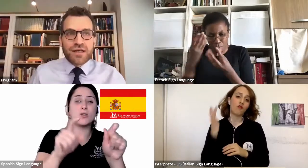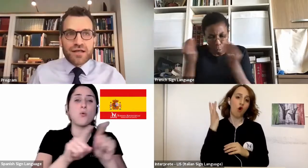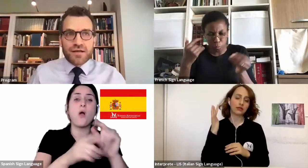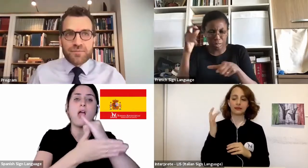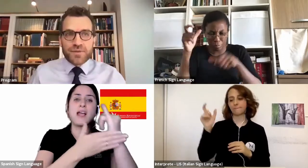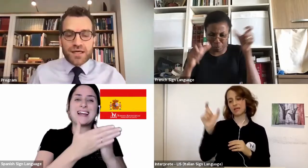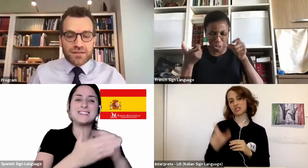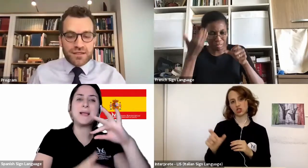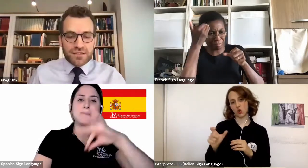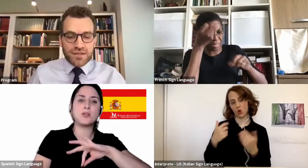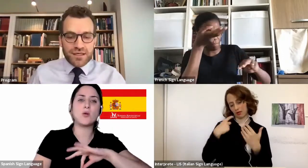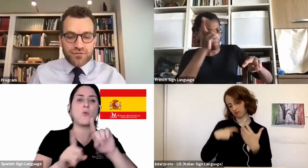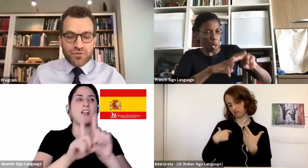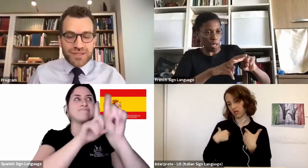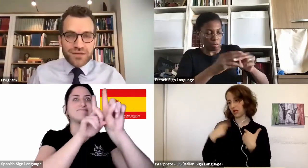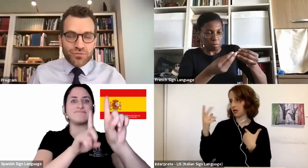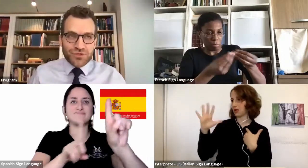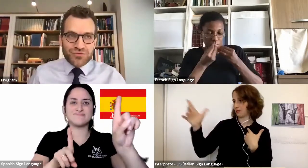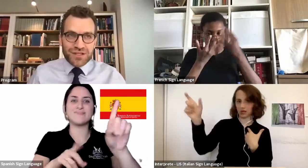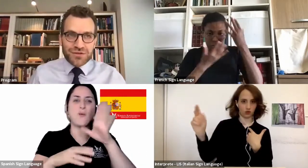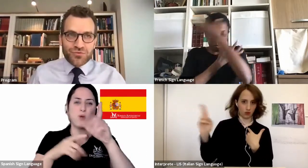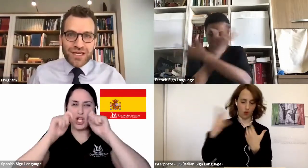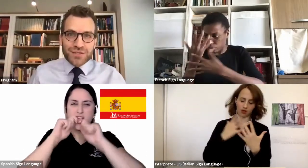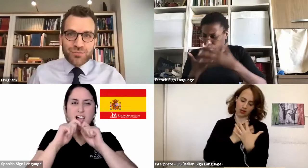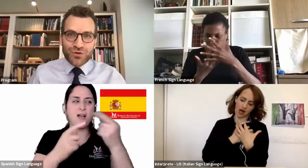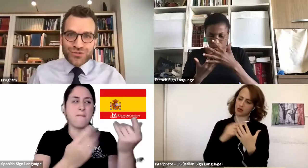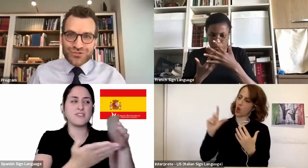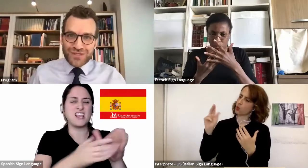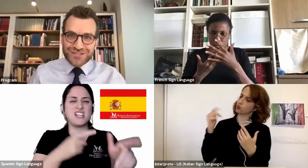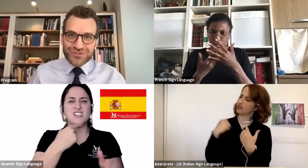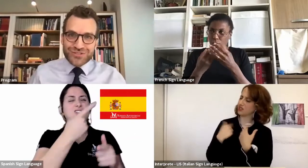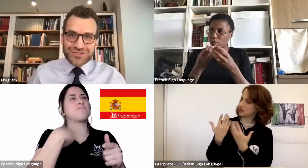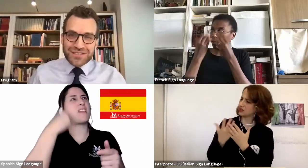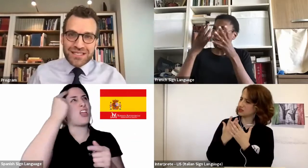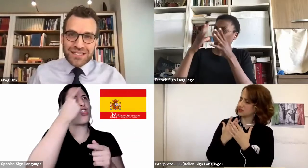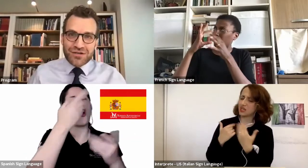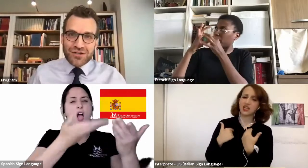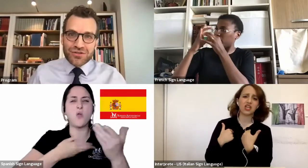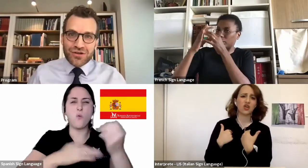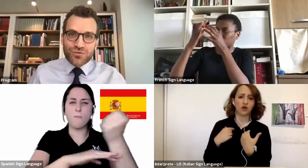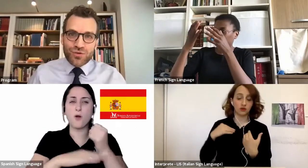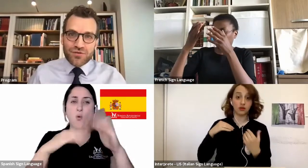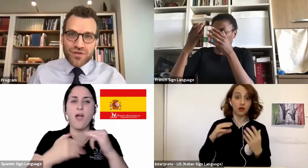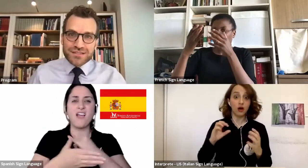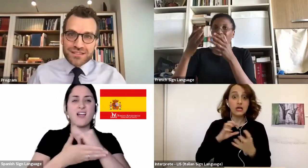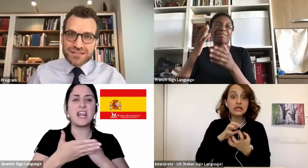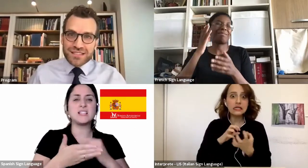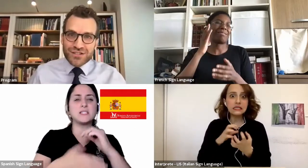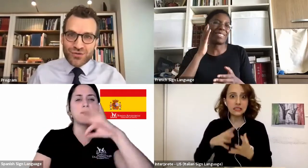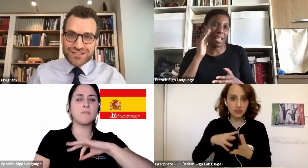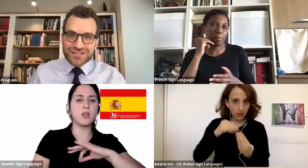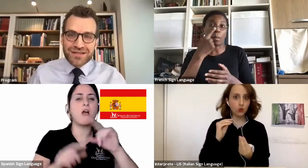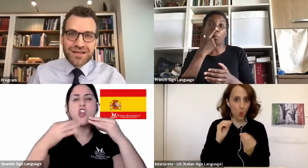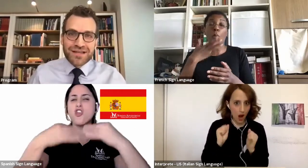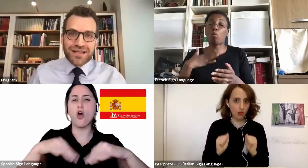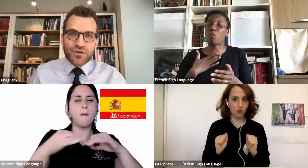And I think for me, one of the great books resources on grief is C.S.